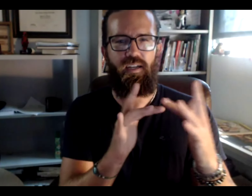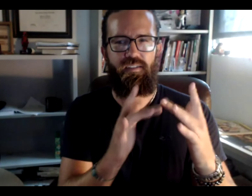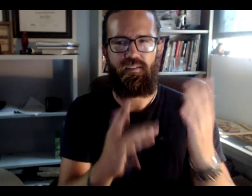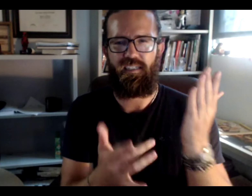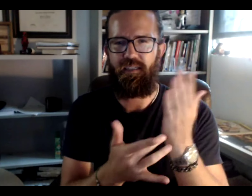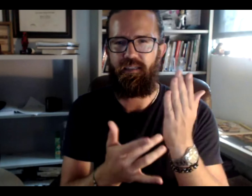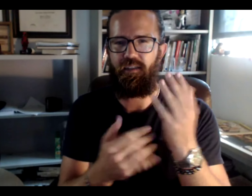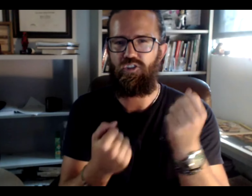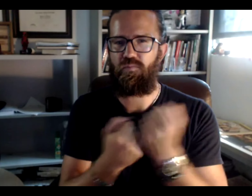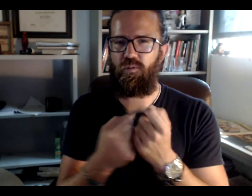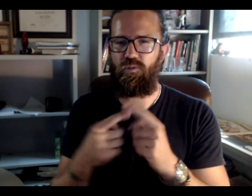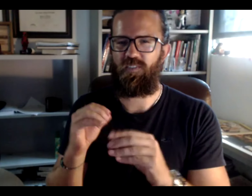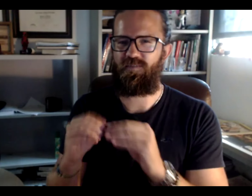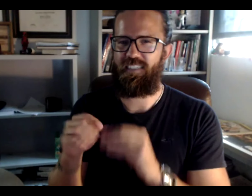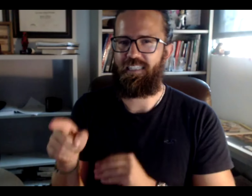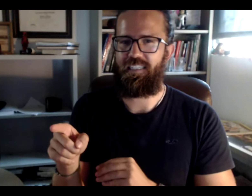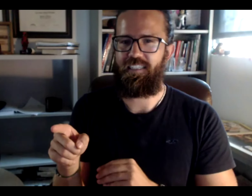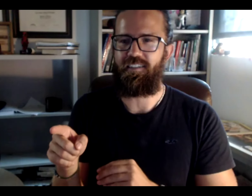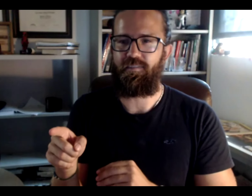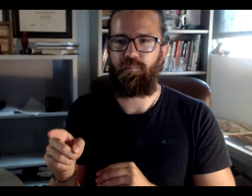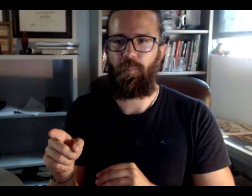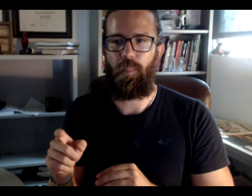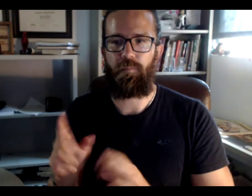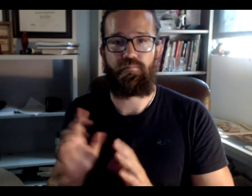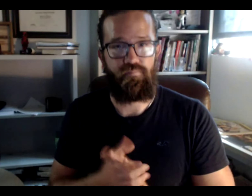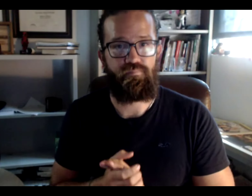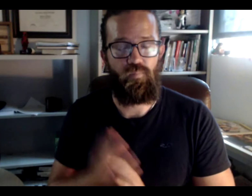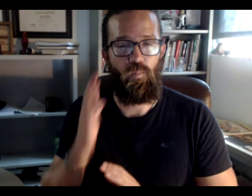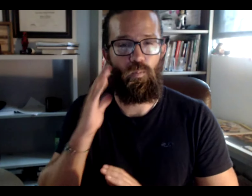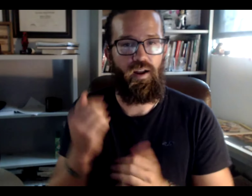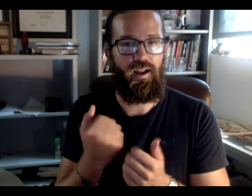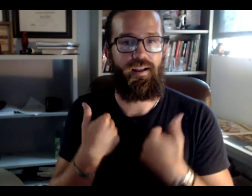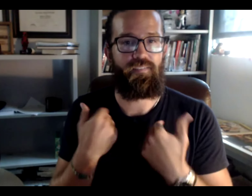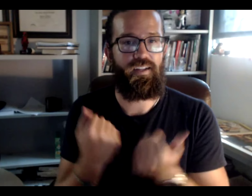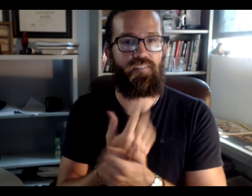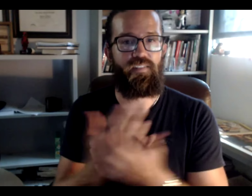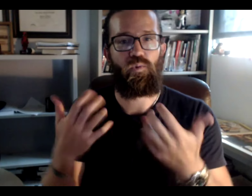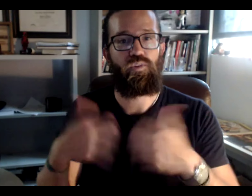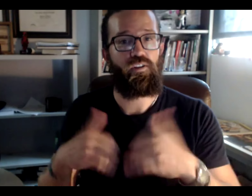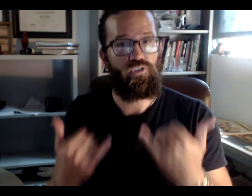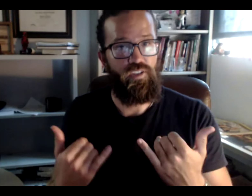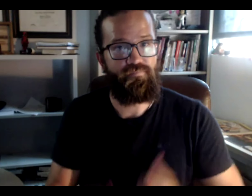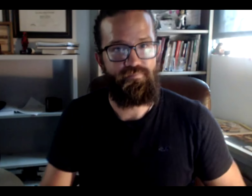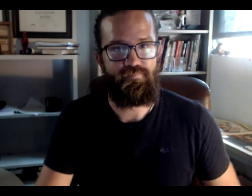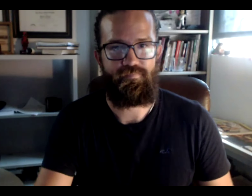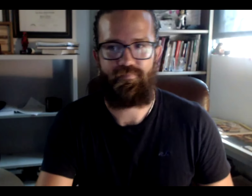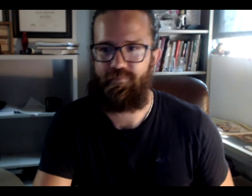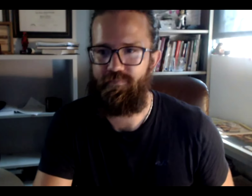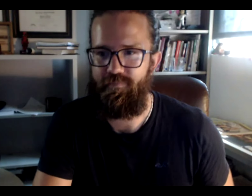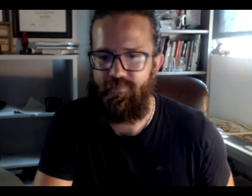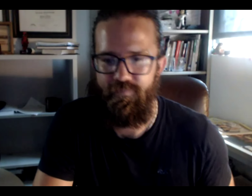For the videos not being available, that's not normal. So, I'll go ahead and contact technical support and get that worked out.